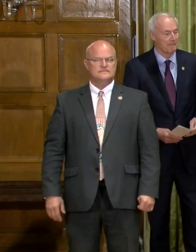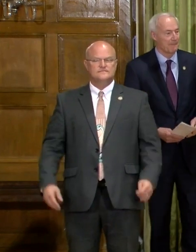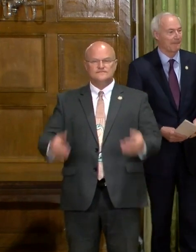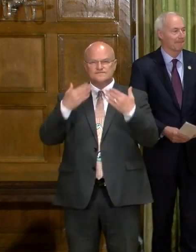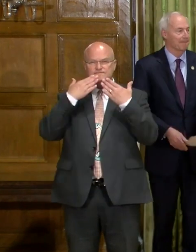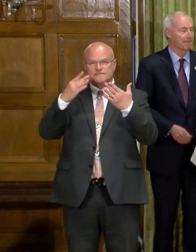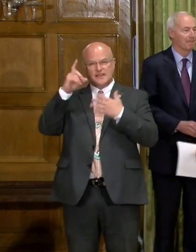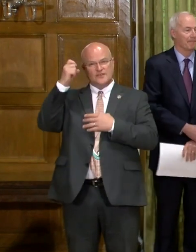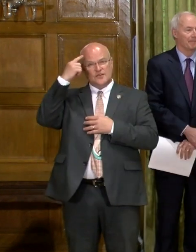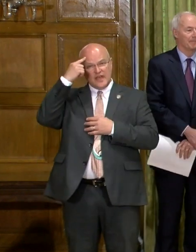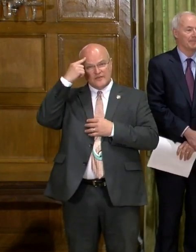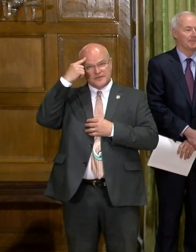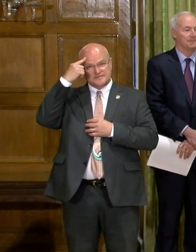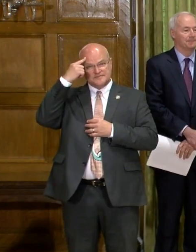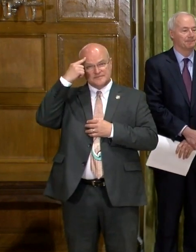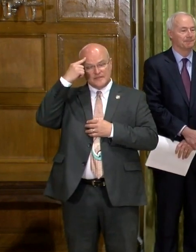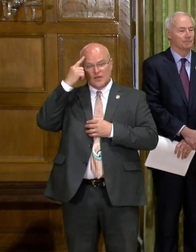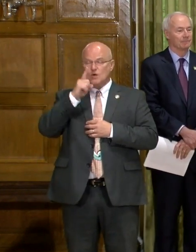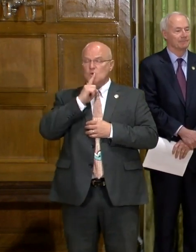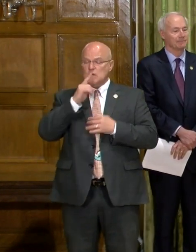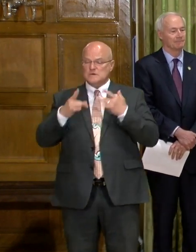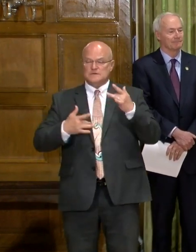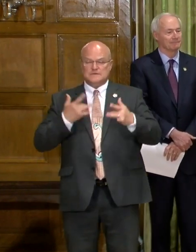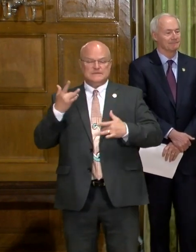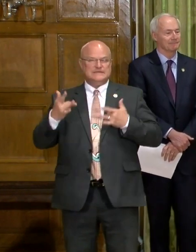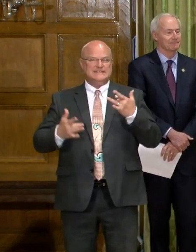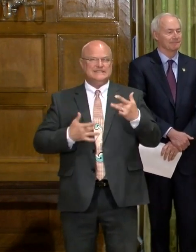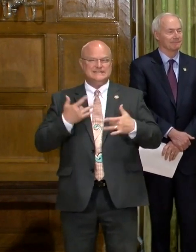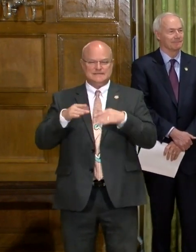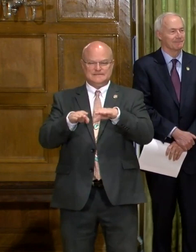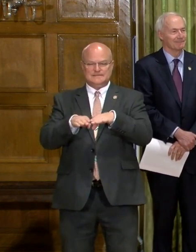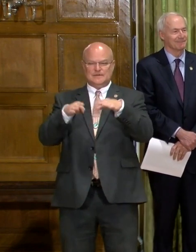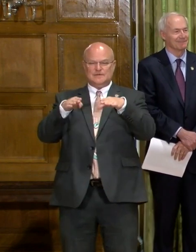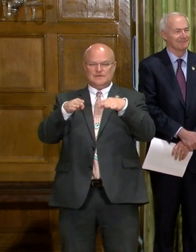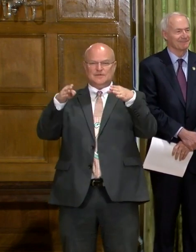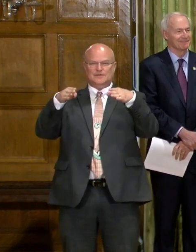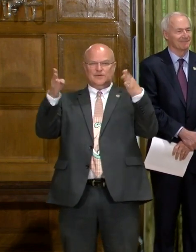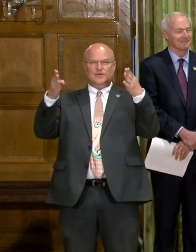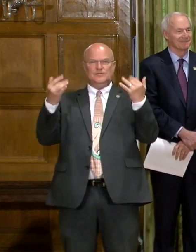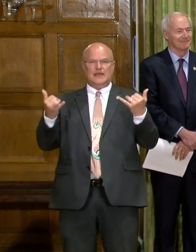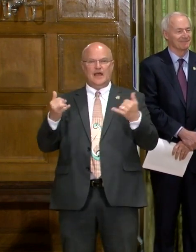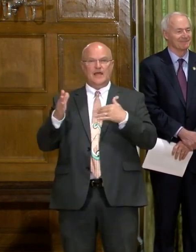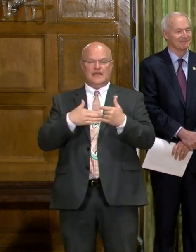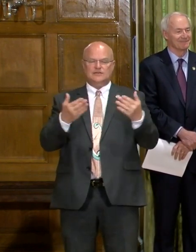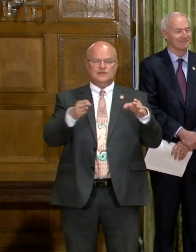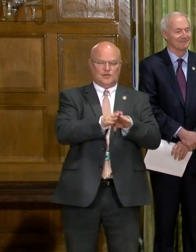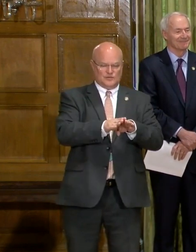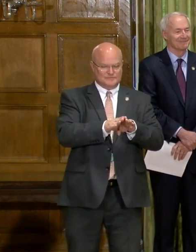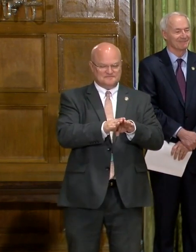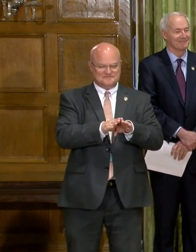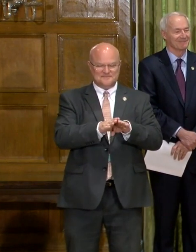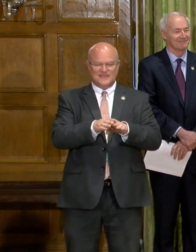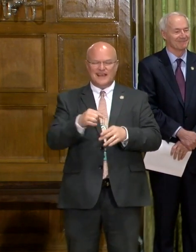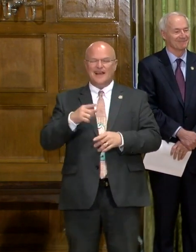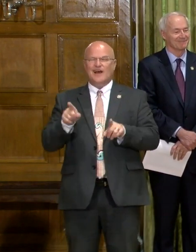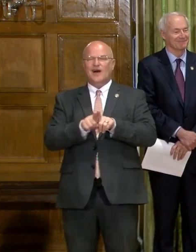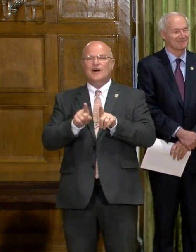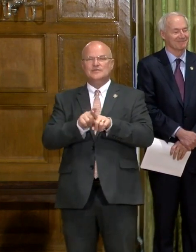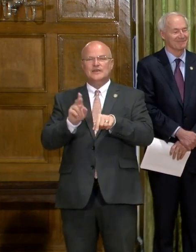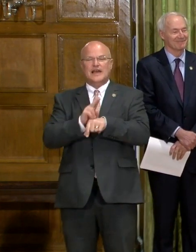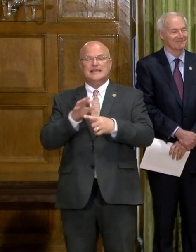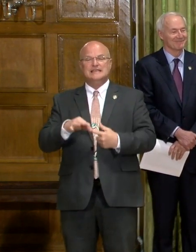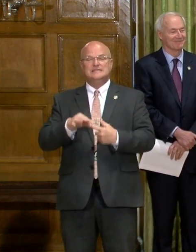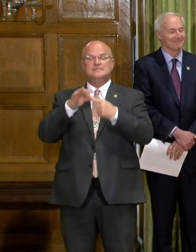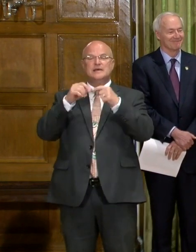Thank you, Governor. It is exciting to be able to open up businesses rather than close them down. I also was